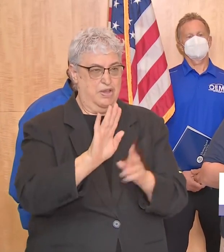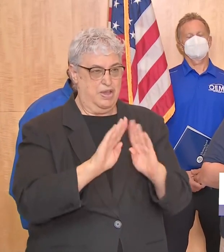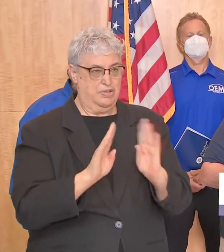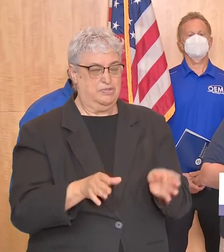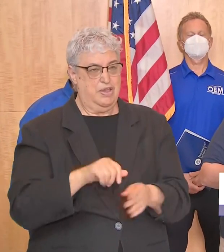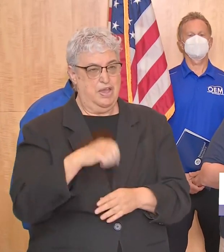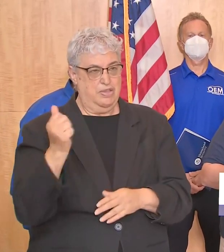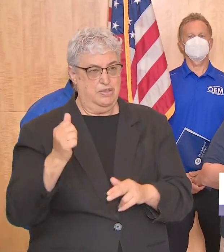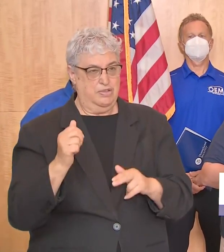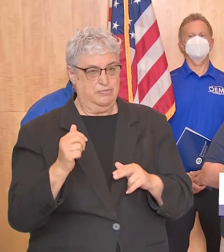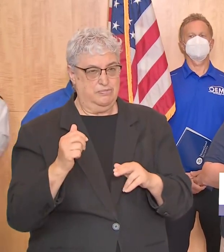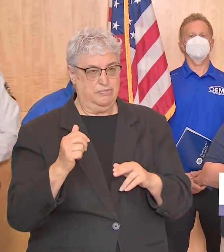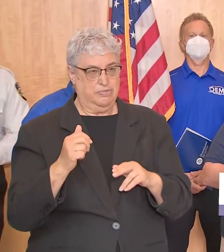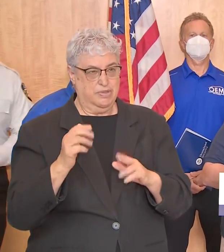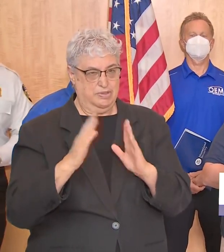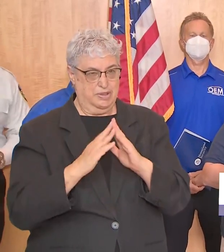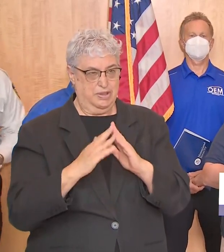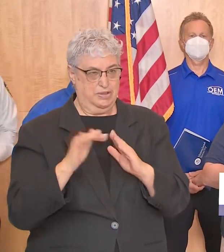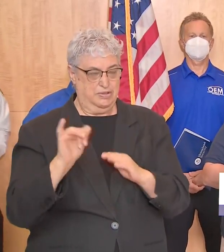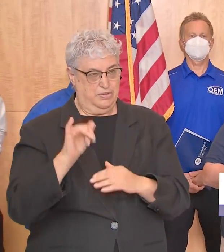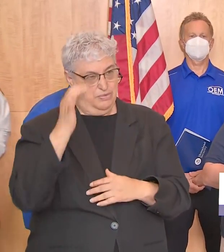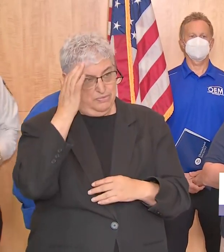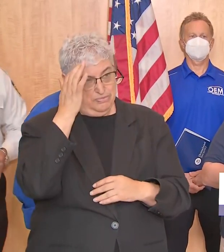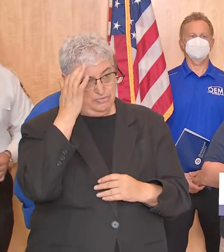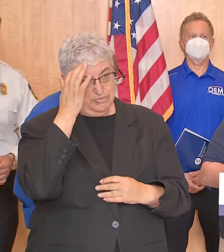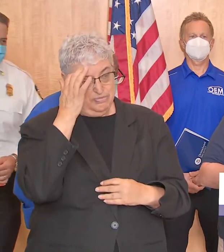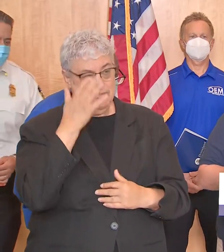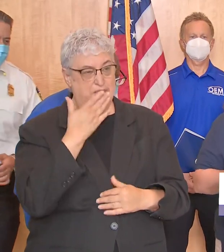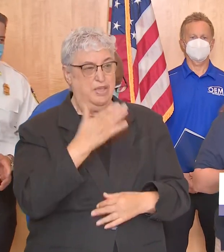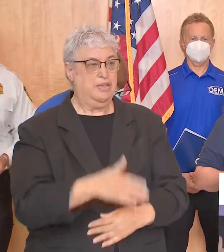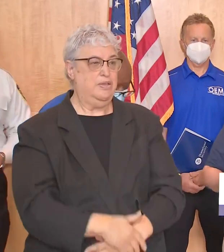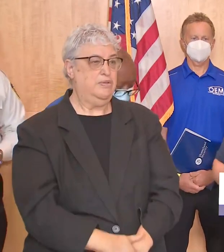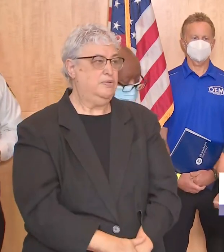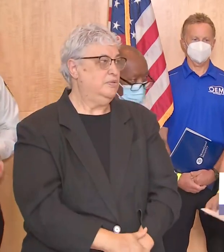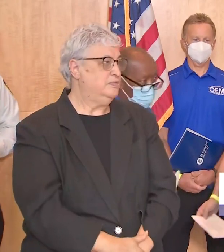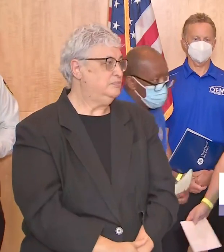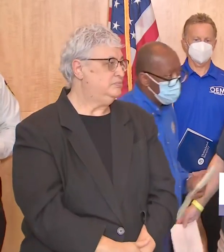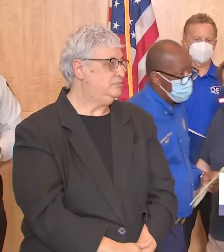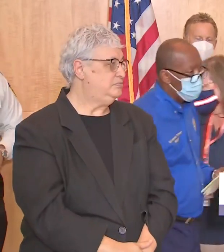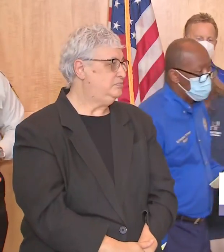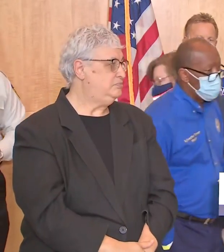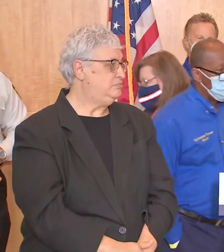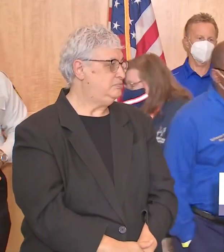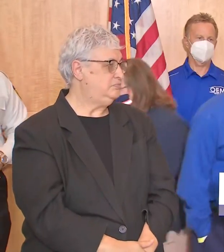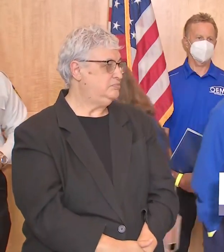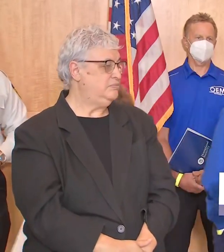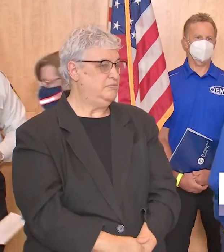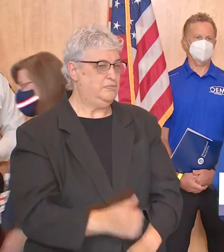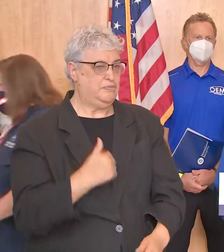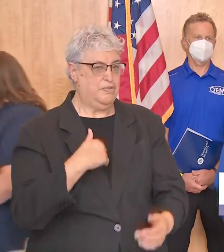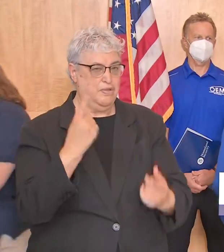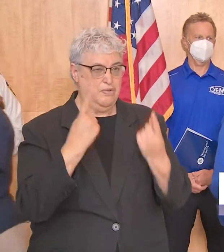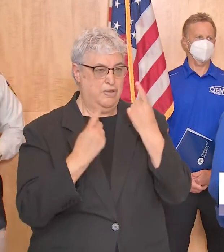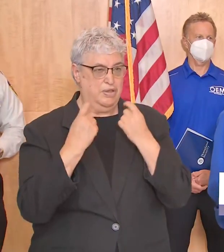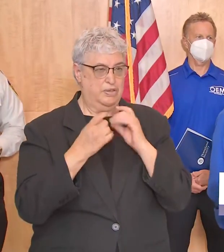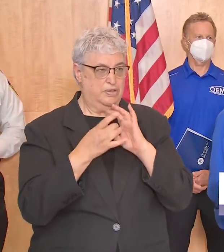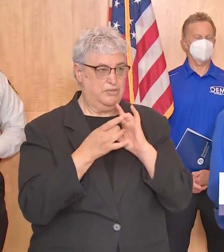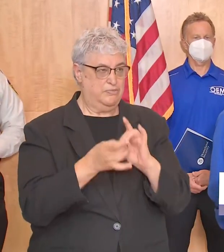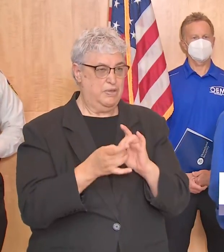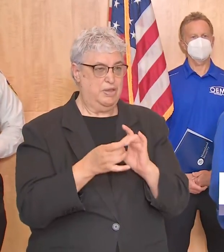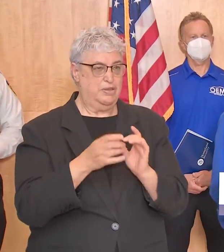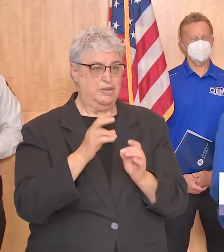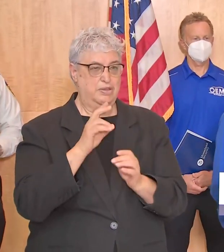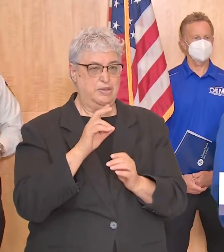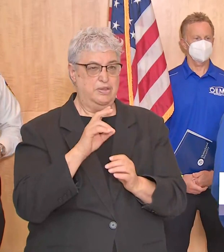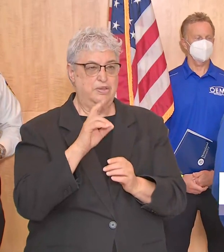and other construction around the city make sure that's happening as well thank you very much there have been some questions some reference to the status at the